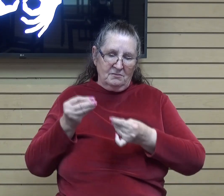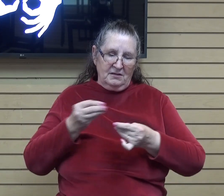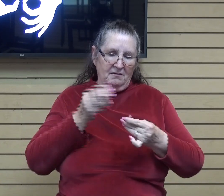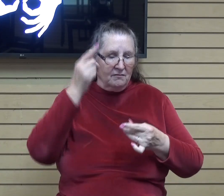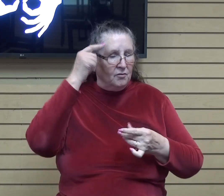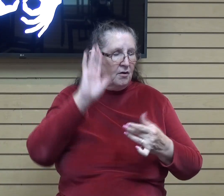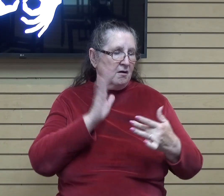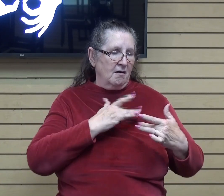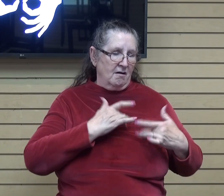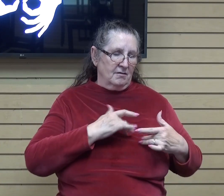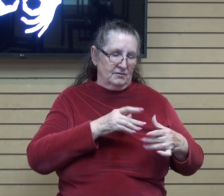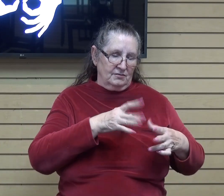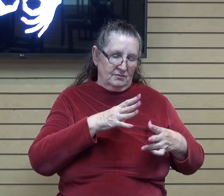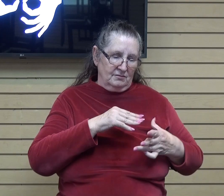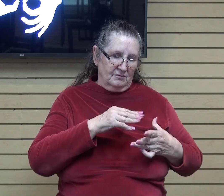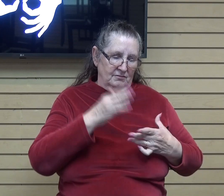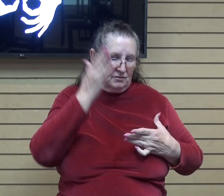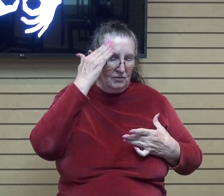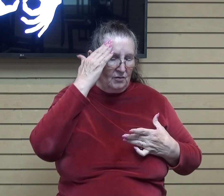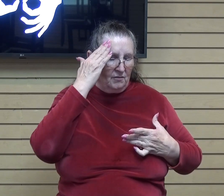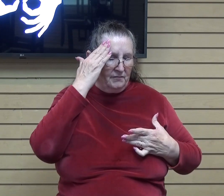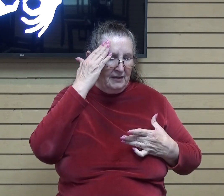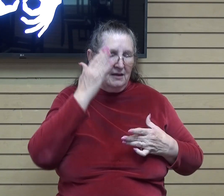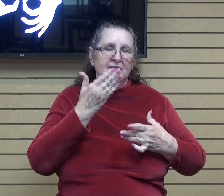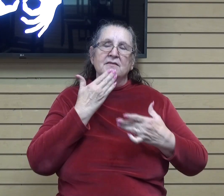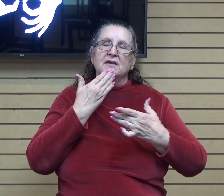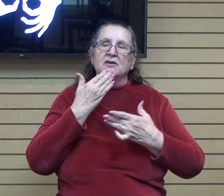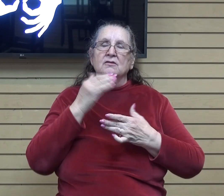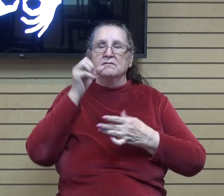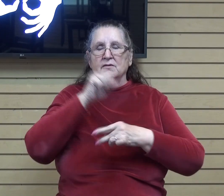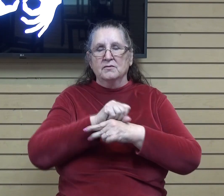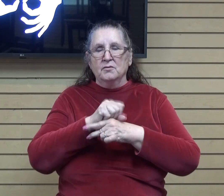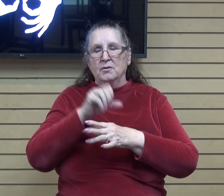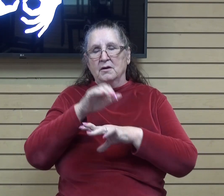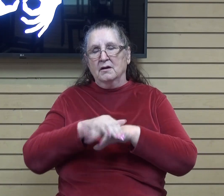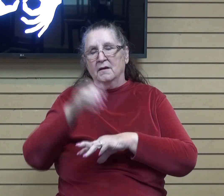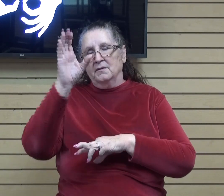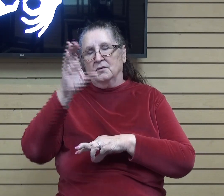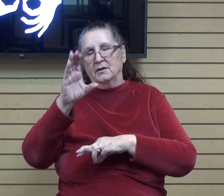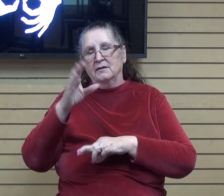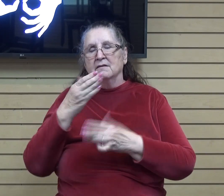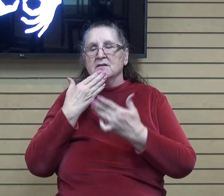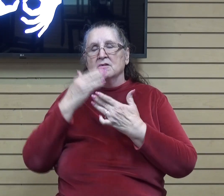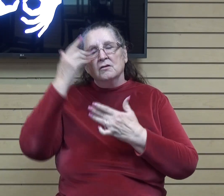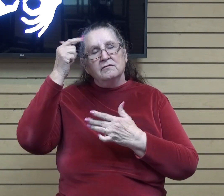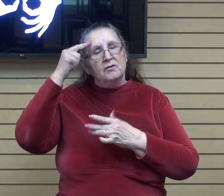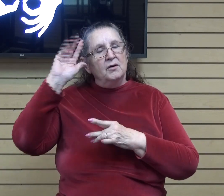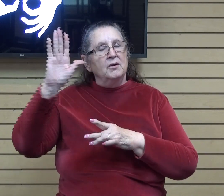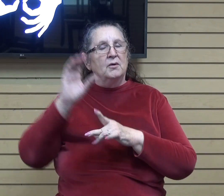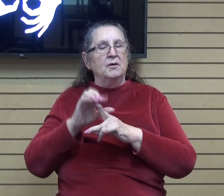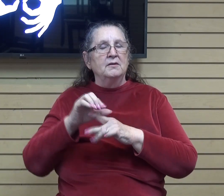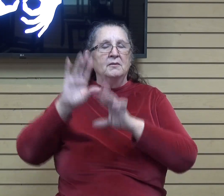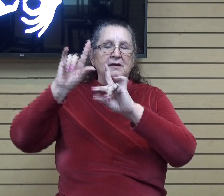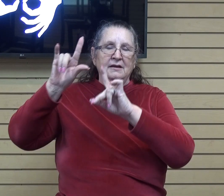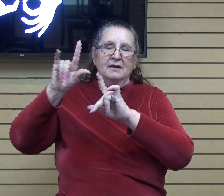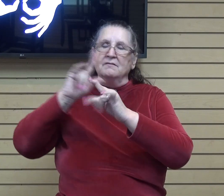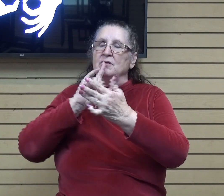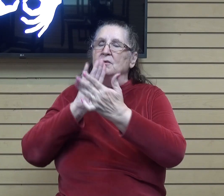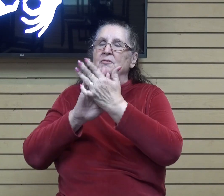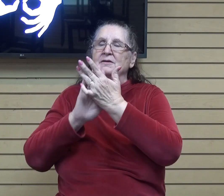thank you for the work of the cross. Thank you for your word. We love you. We praise you. We're excited to dive into what you